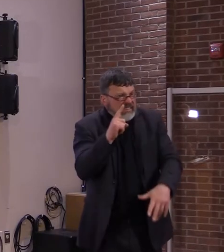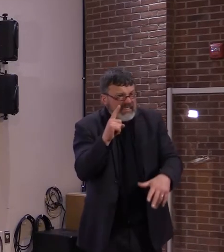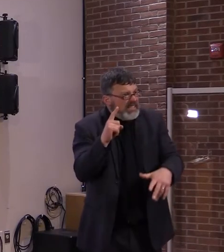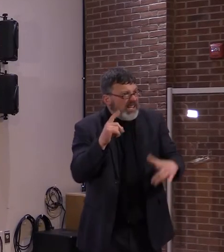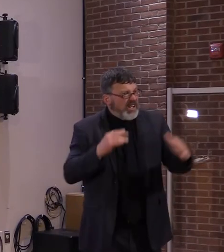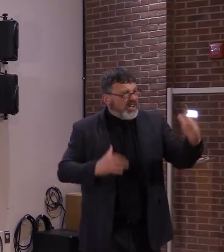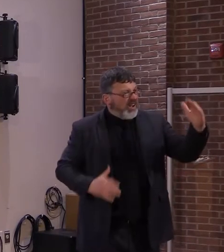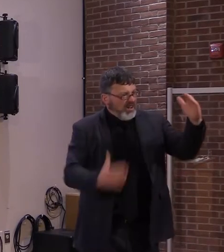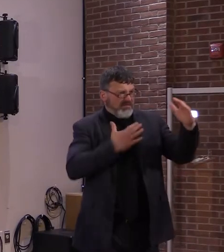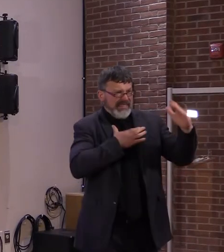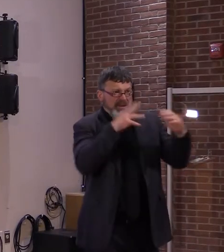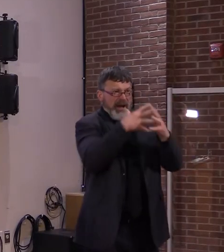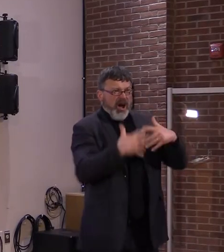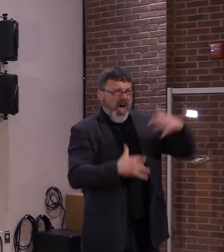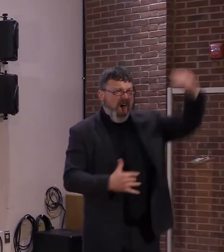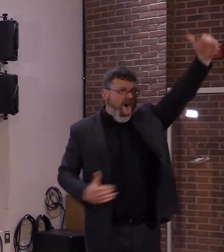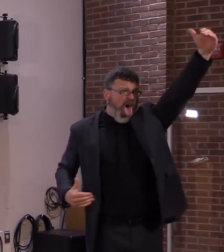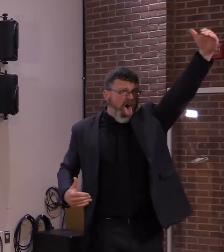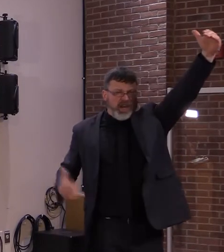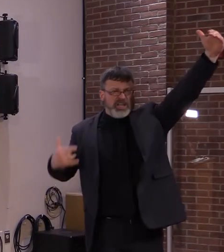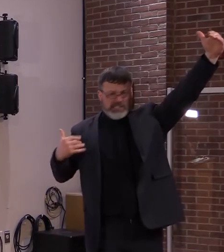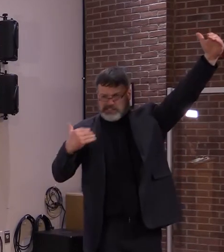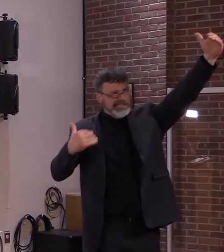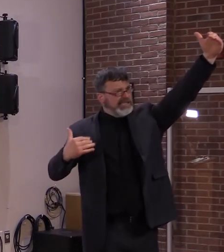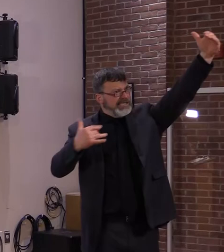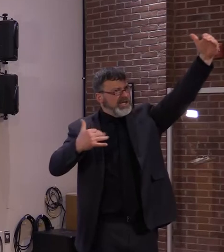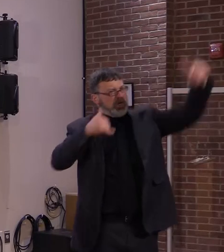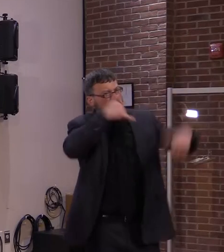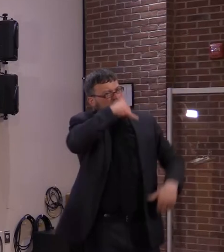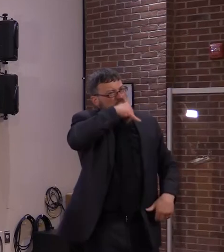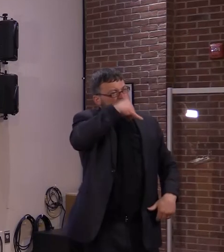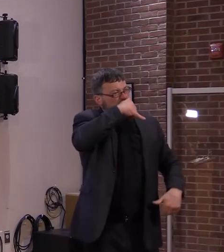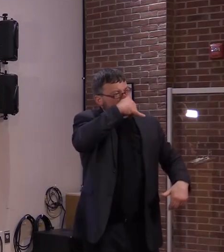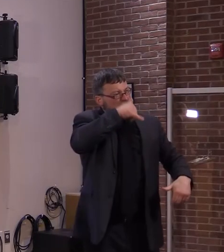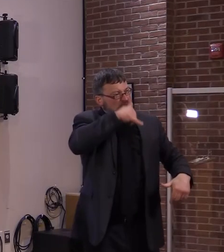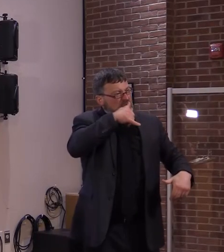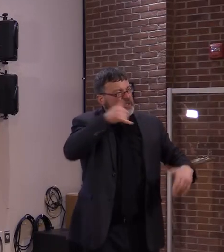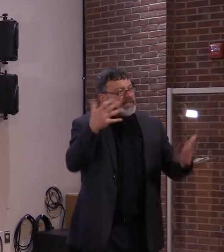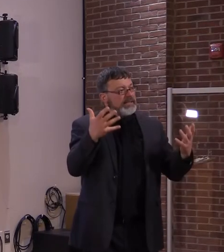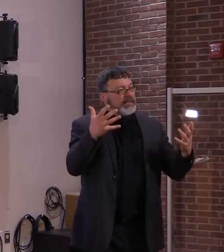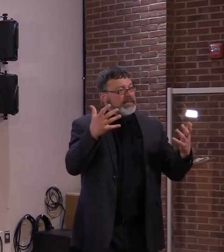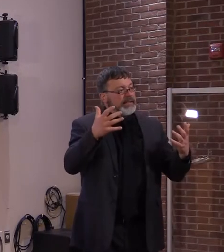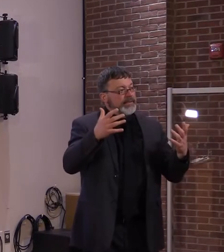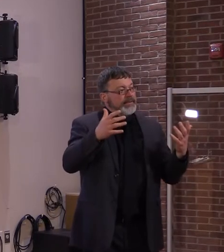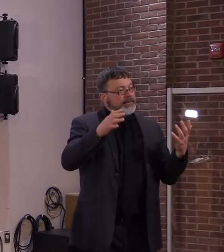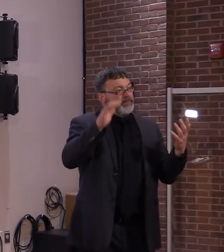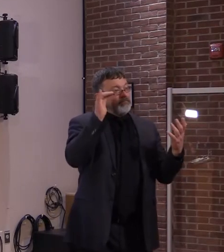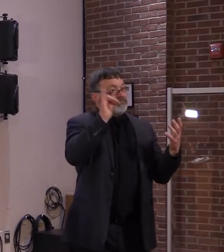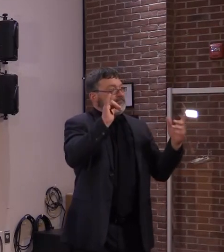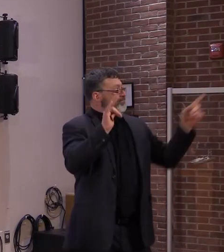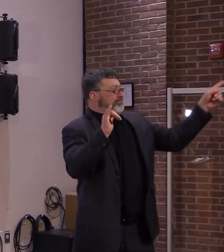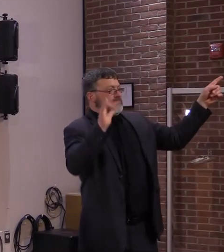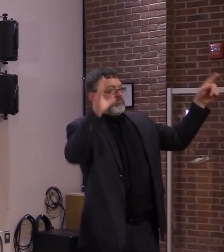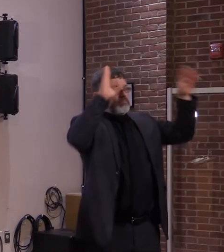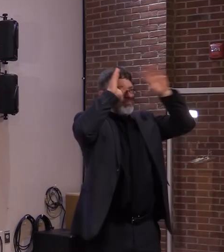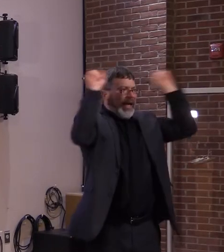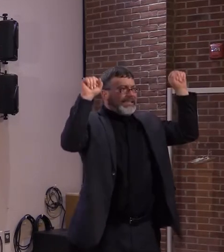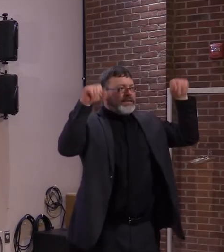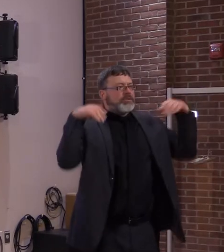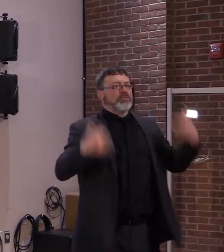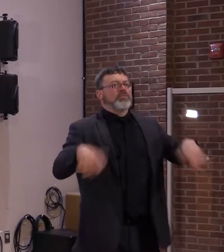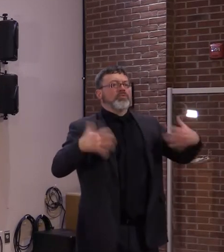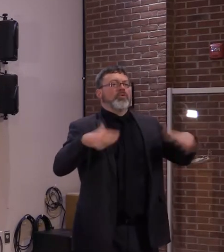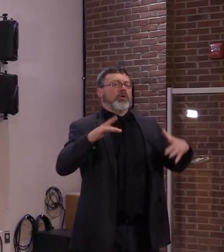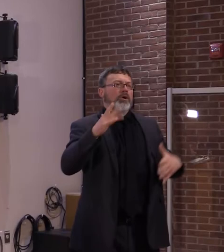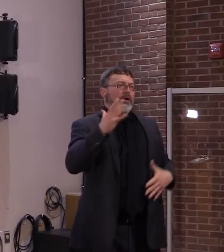talked about providing vaccine as much as he can to other places. But the reality is, there's a lot of catching up to